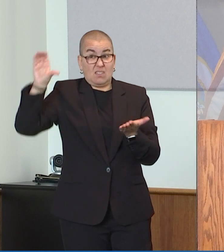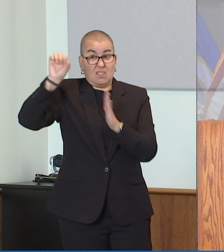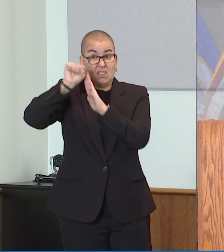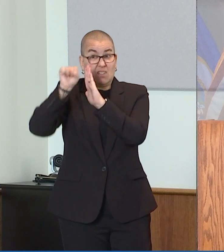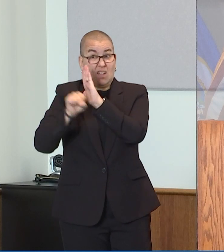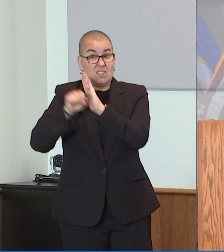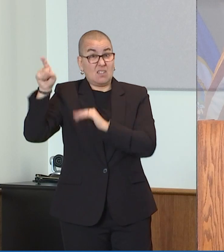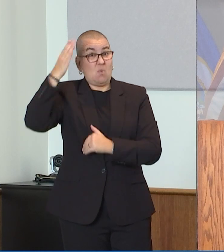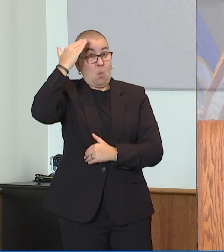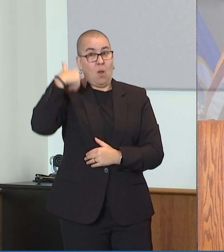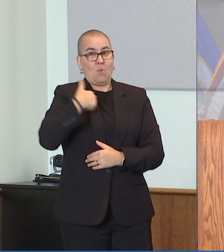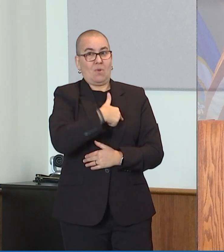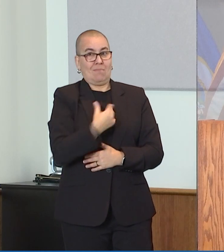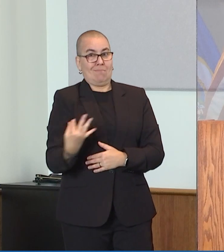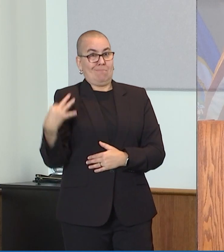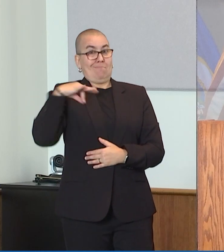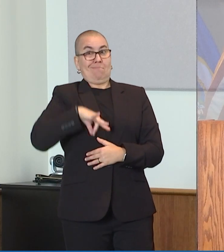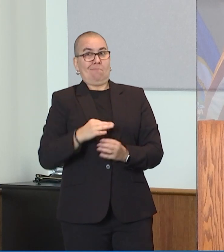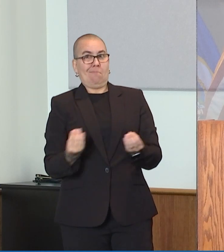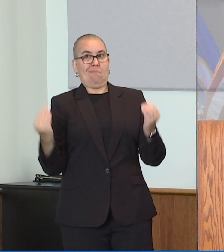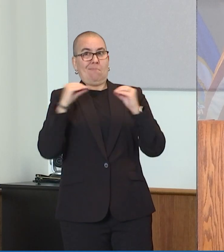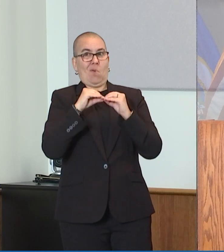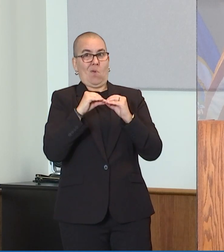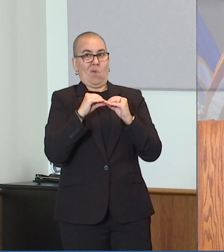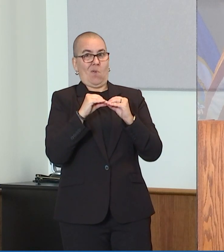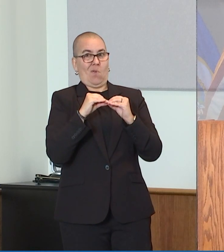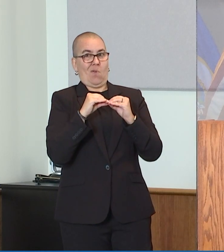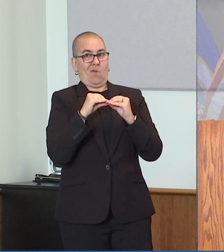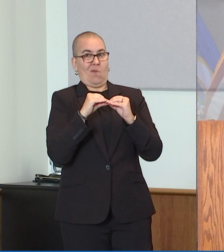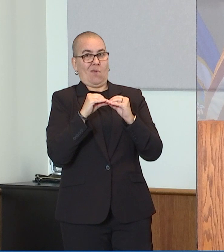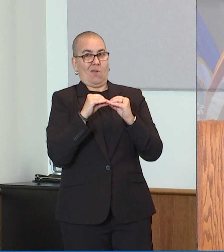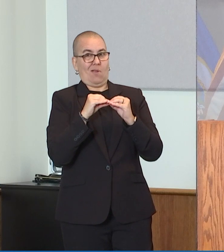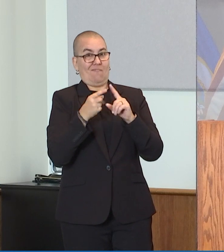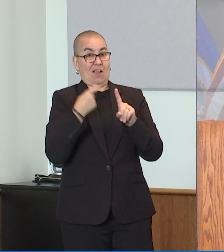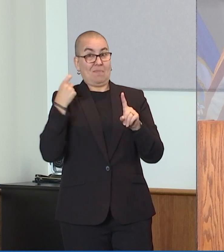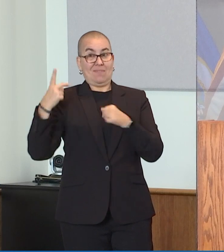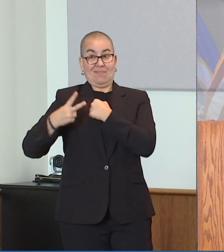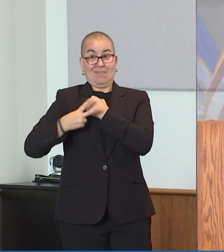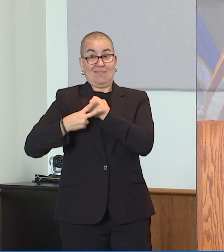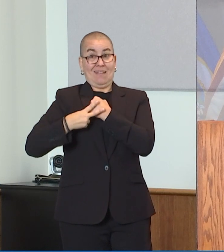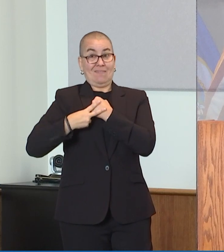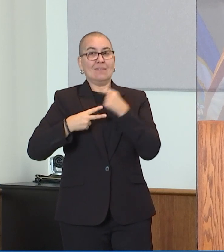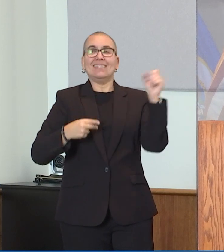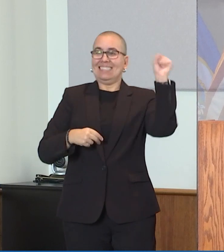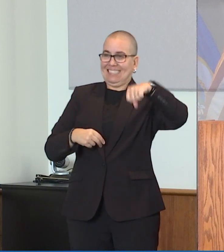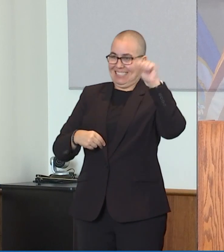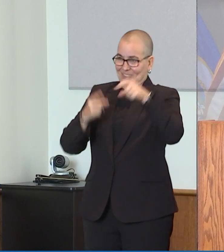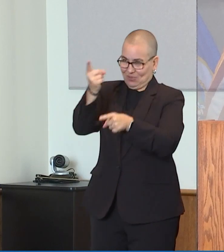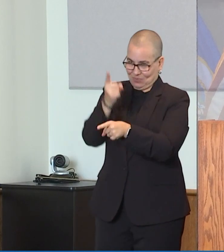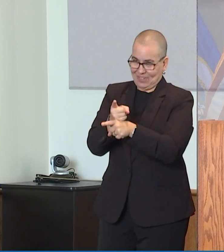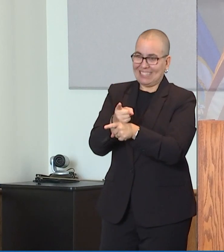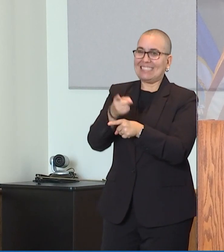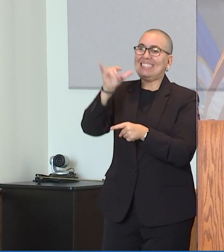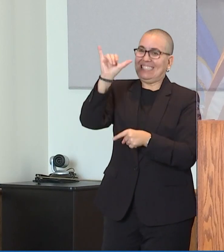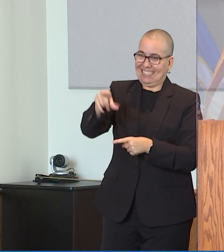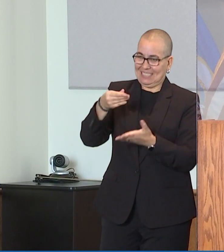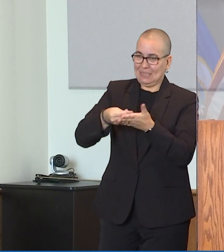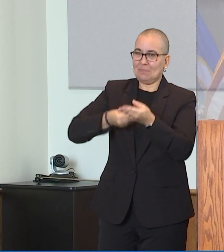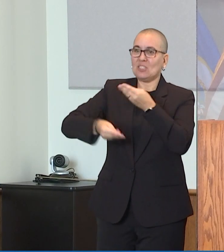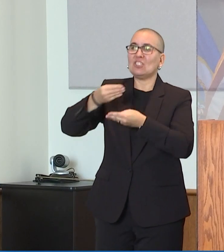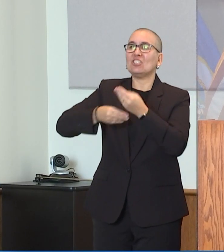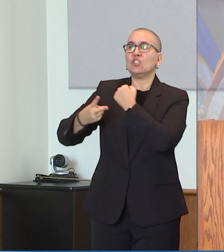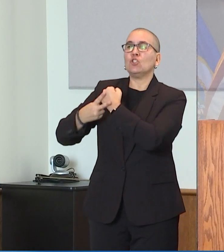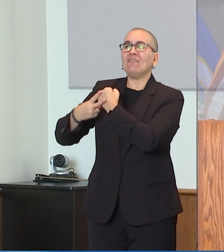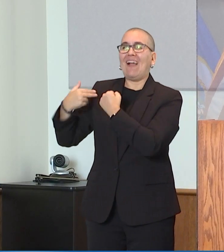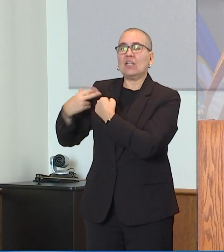more or less the savings account of the state? Yes, that's right. It's the, it's the state budget reserve and it's that bottom line as